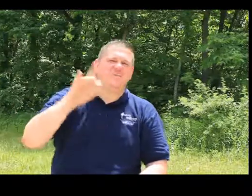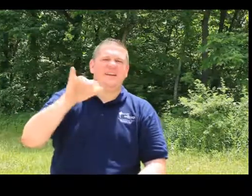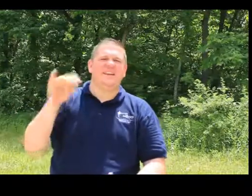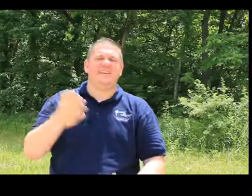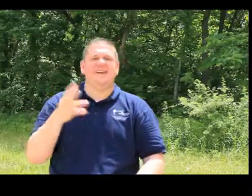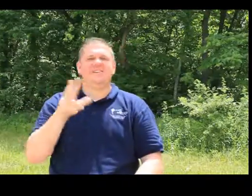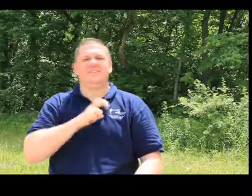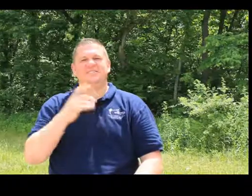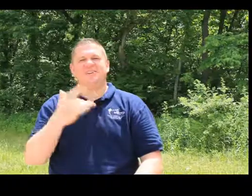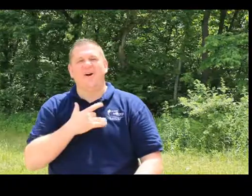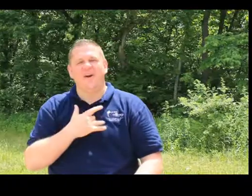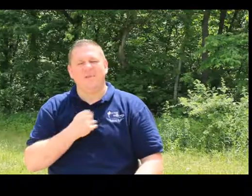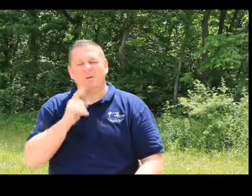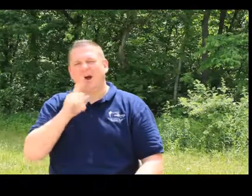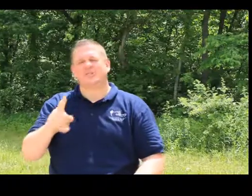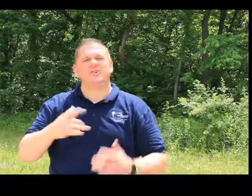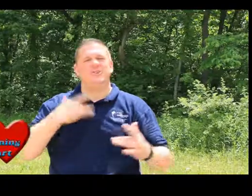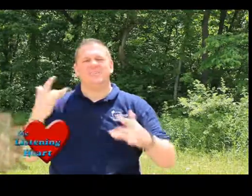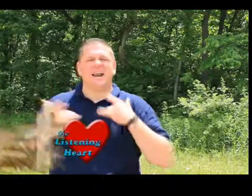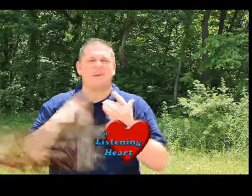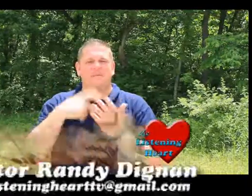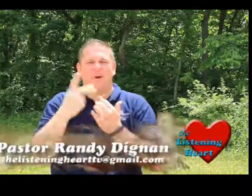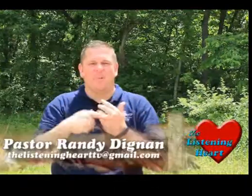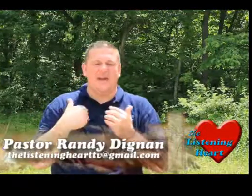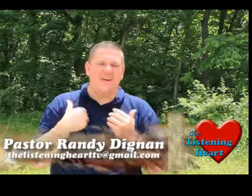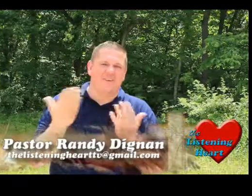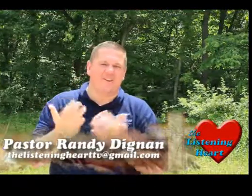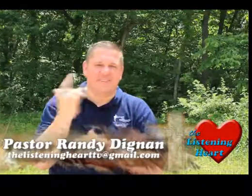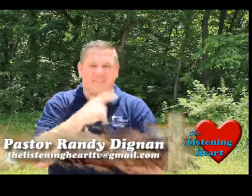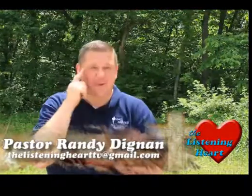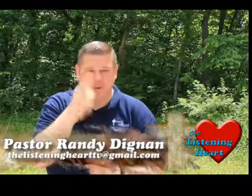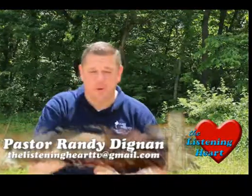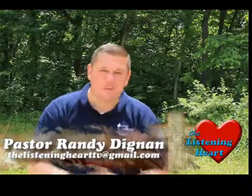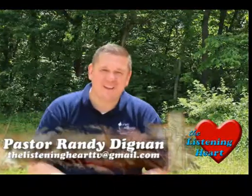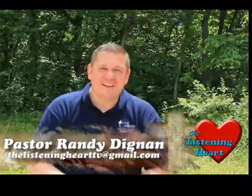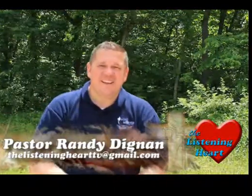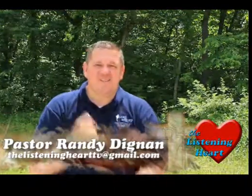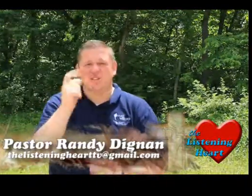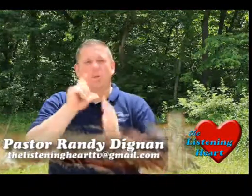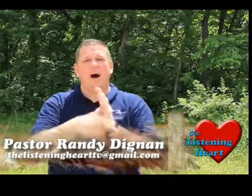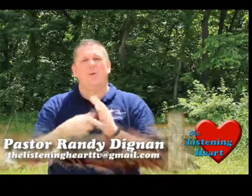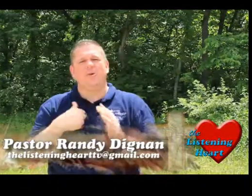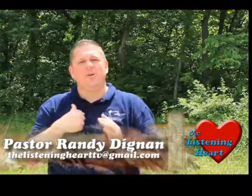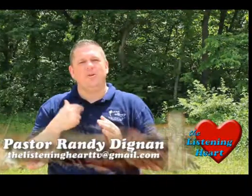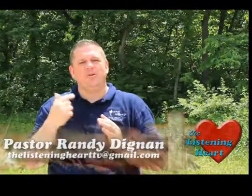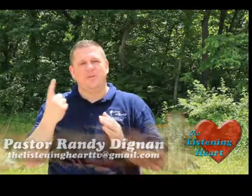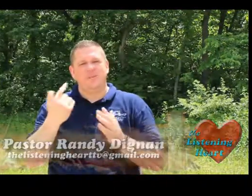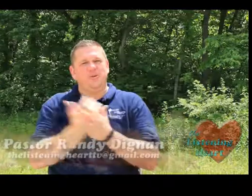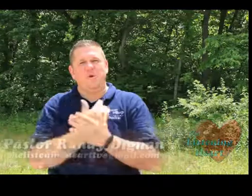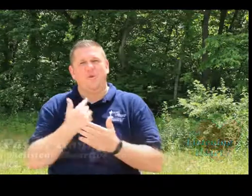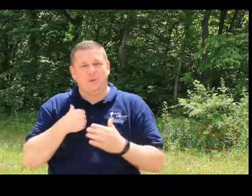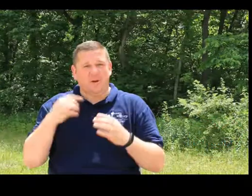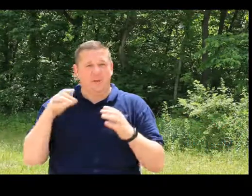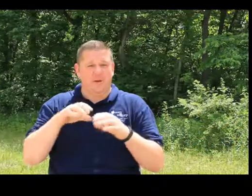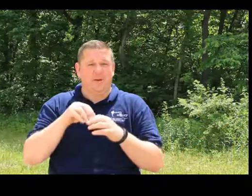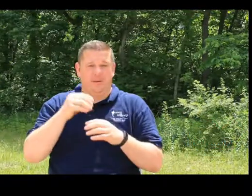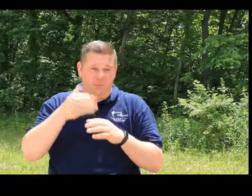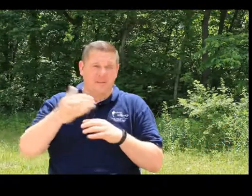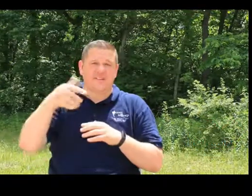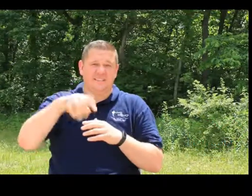Randy Dignan here of The Listening Heart, and boy, I sure am excited about the program we have here today for you. In just a little while, we're going to do something new that we're going to be doing in the rest of this